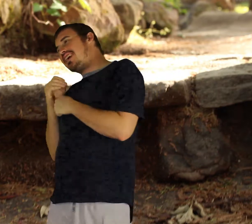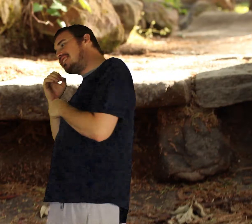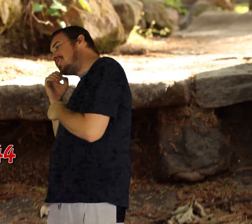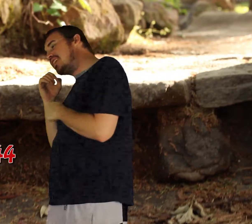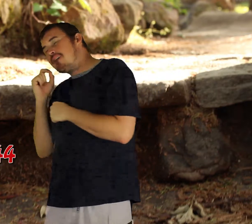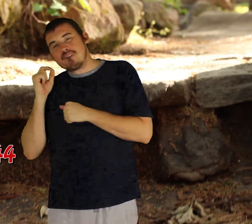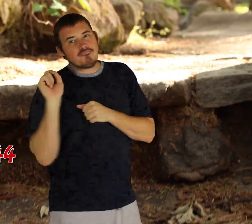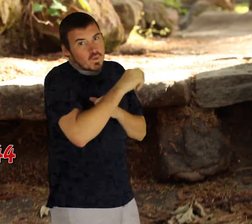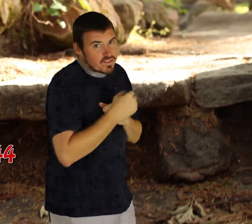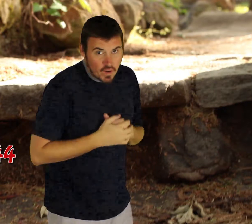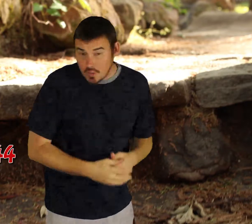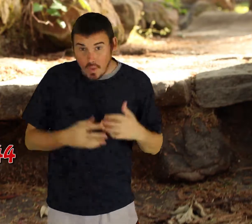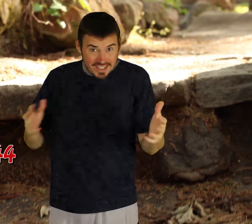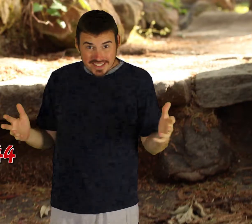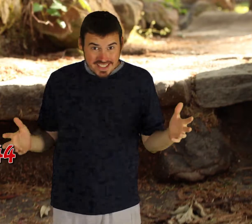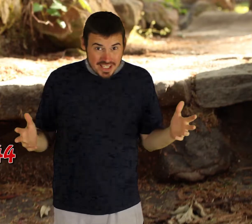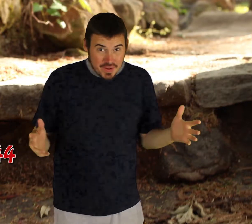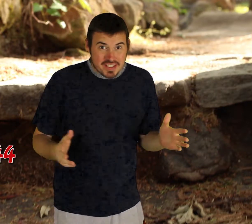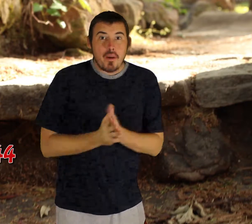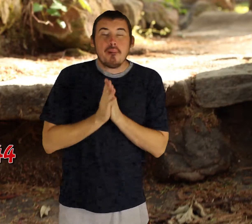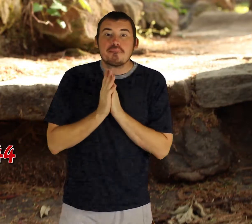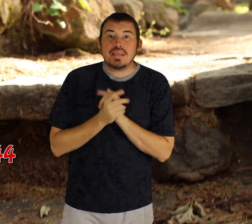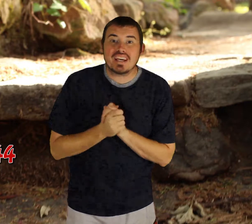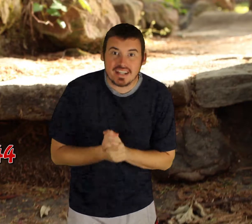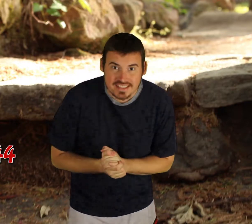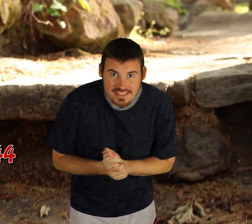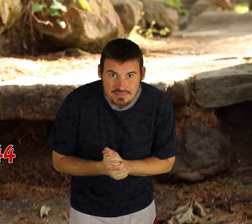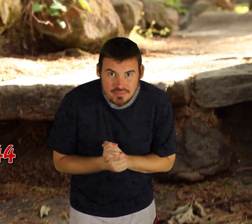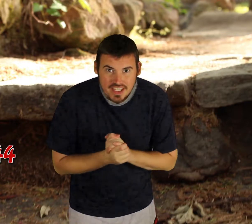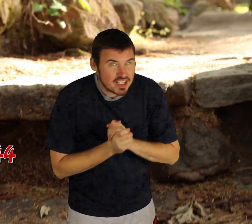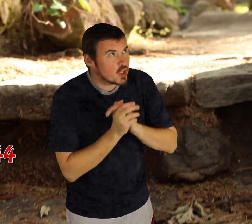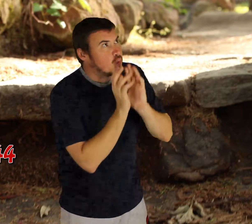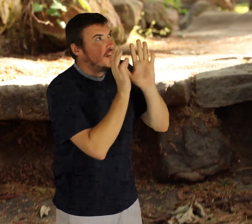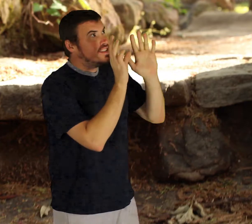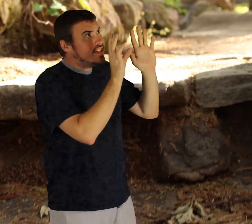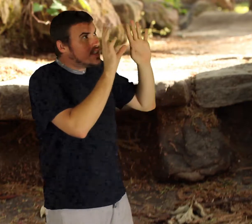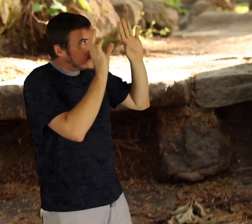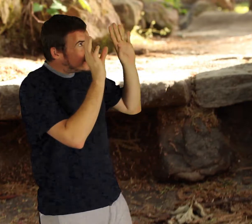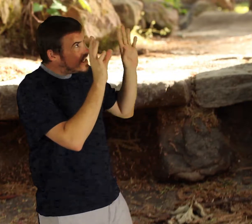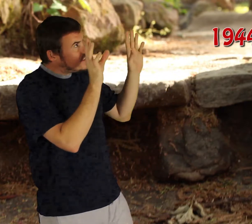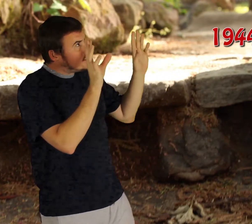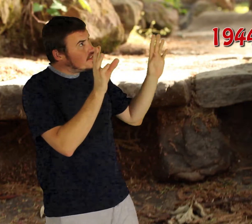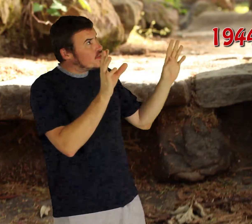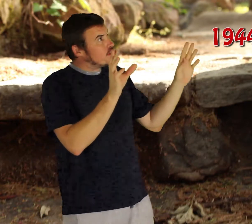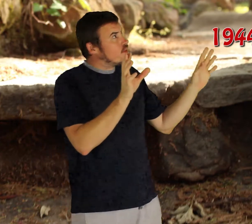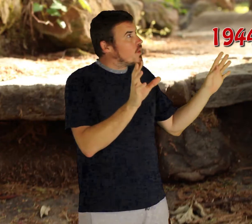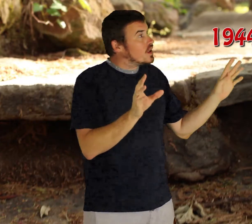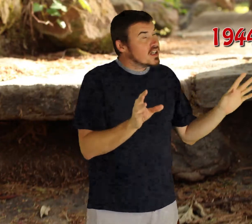1944 and why is it exciting years because in the great year of 1944